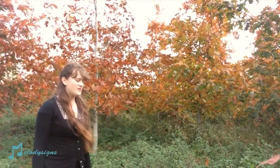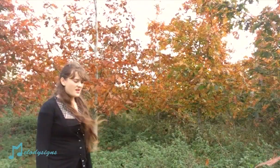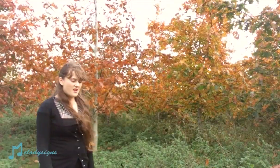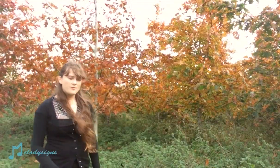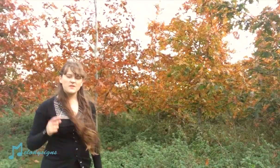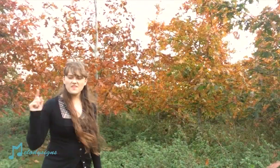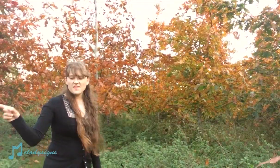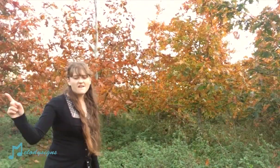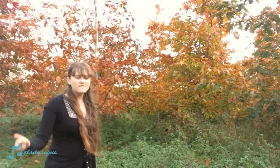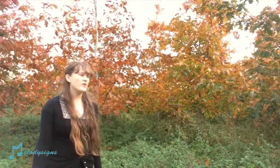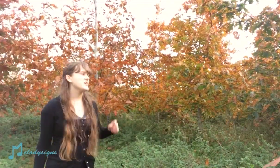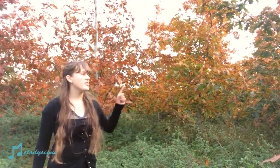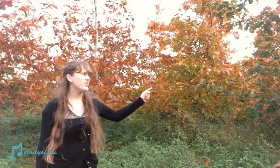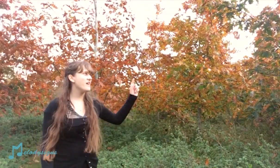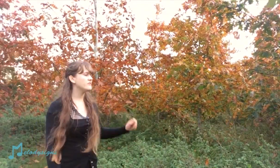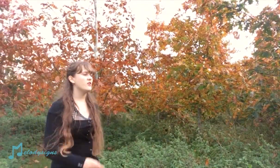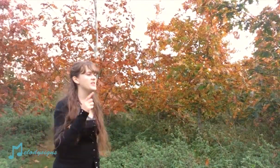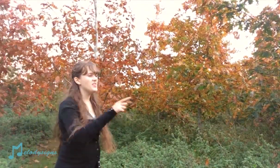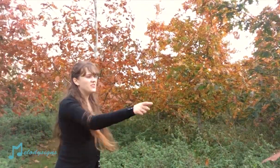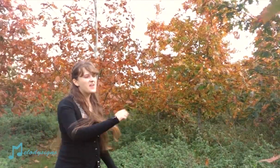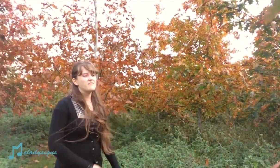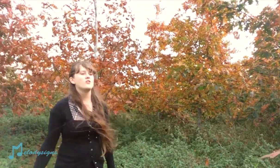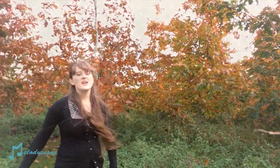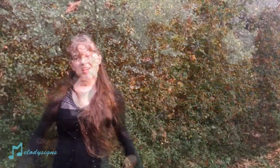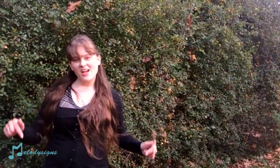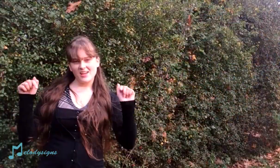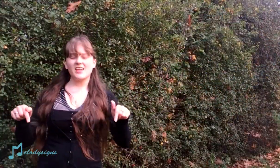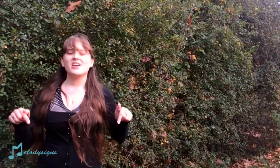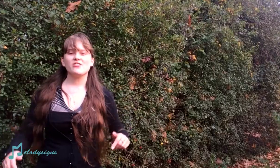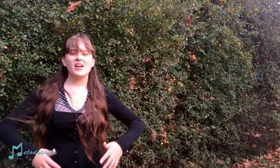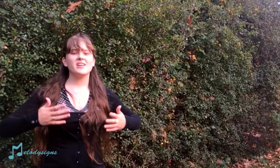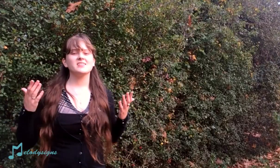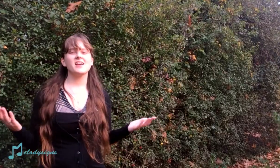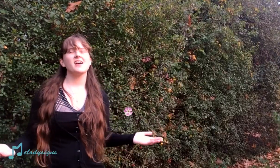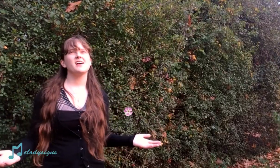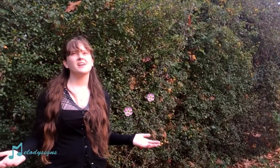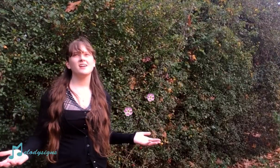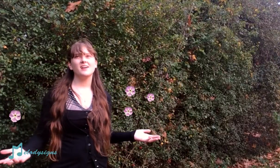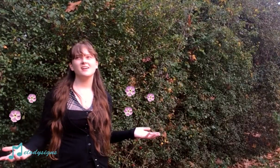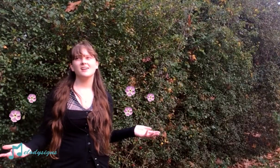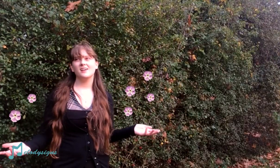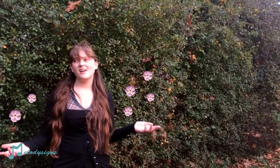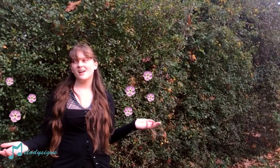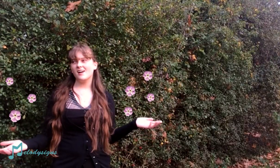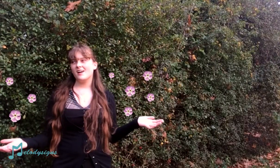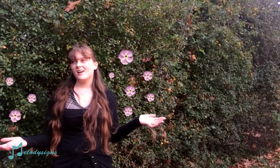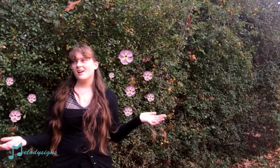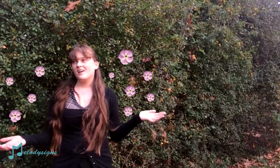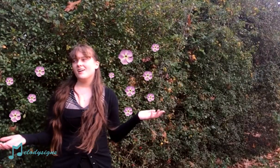I've been there for you, there for you, there for you Here and now Here and now